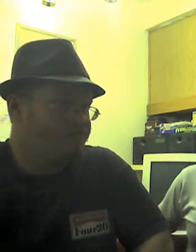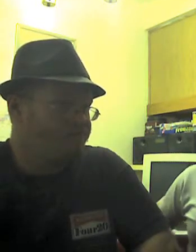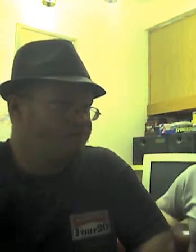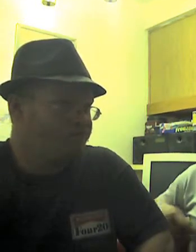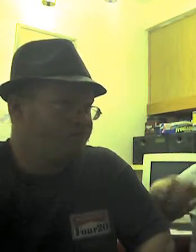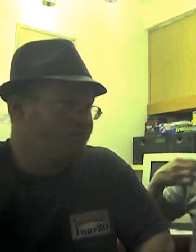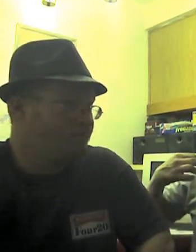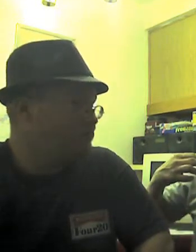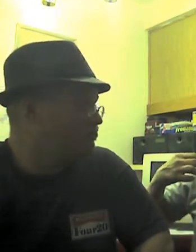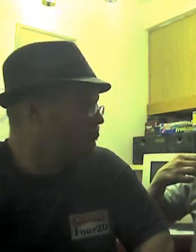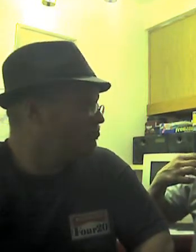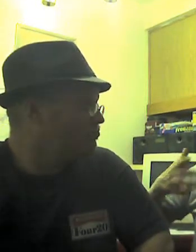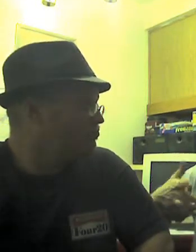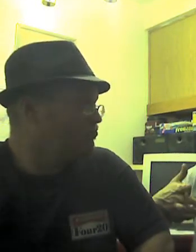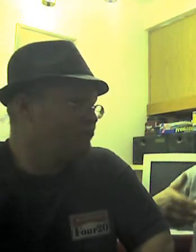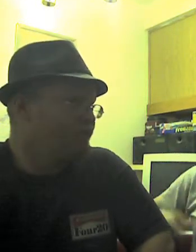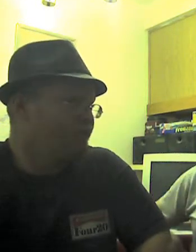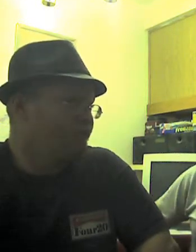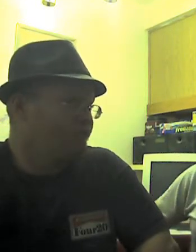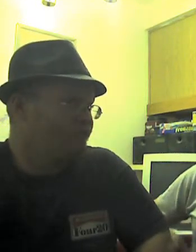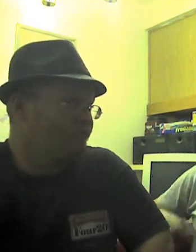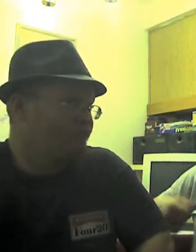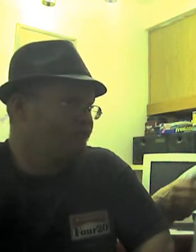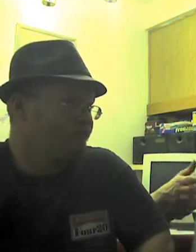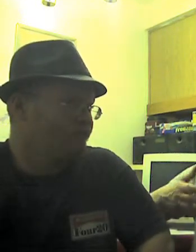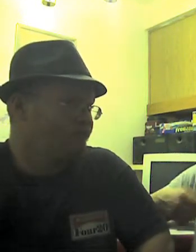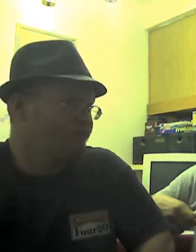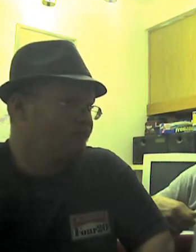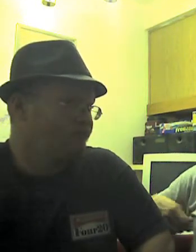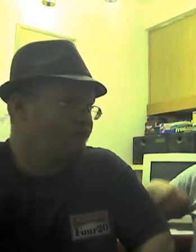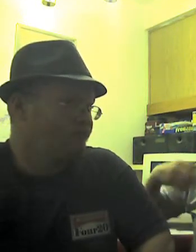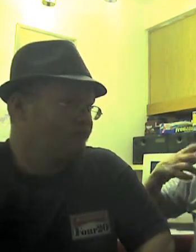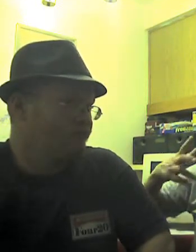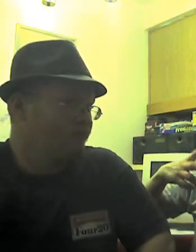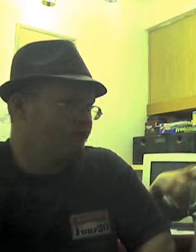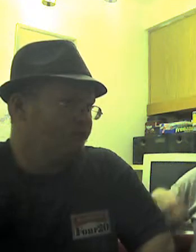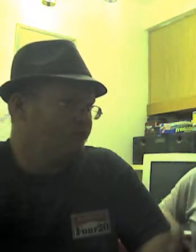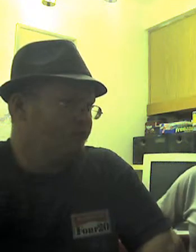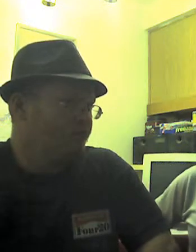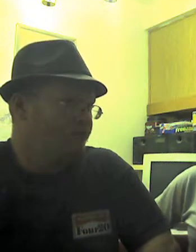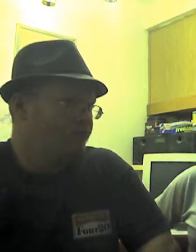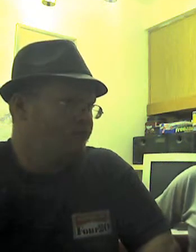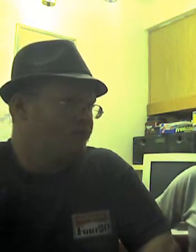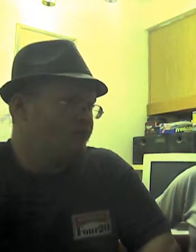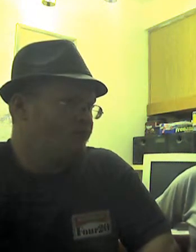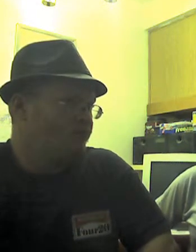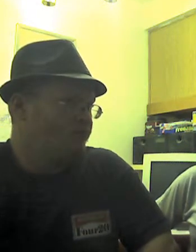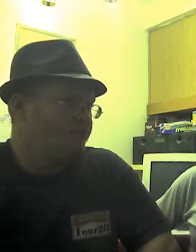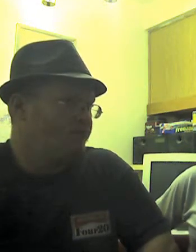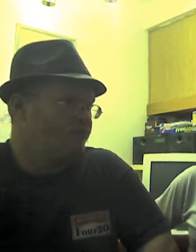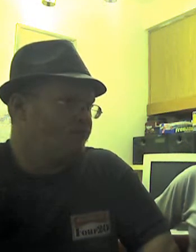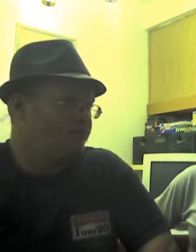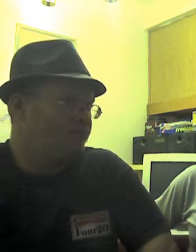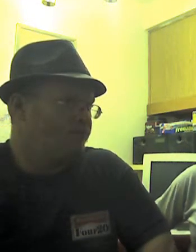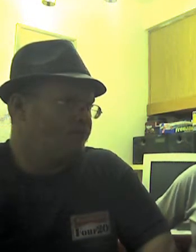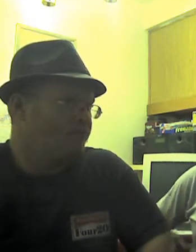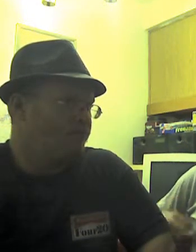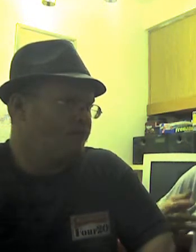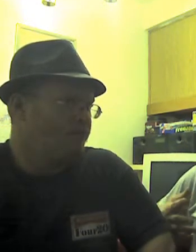uh, you're going to be stuck with no experiences or life experiences, and you're going to be somewhere where you won't. You will be, you know, growing old,